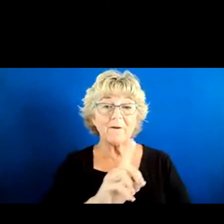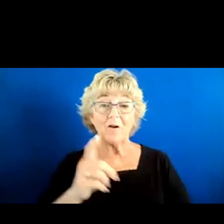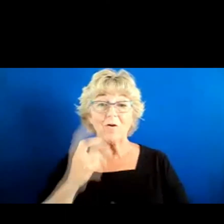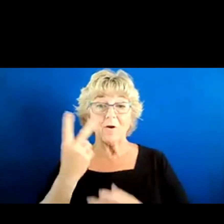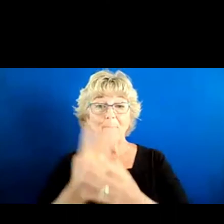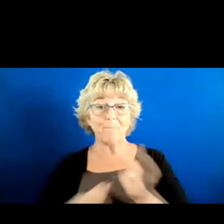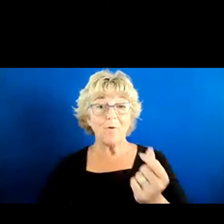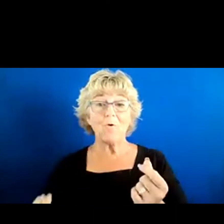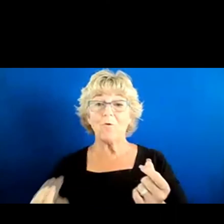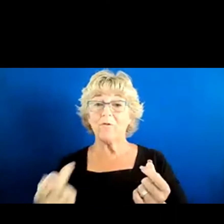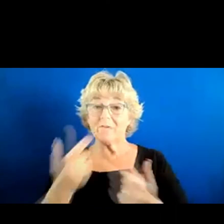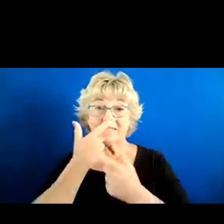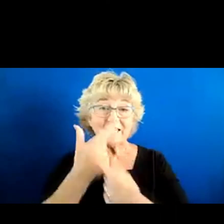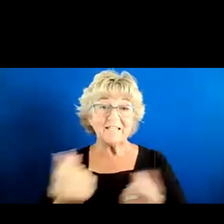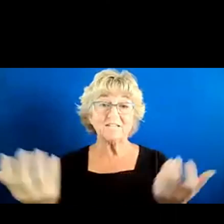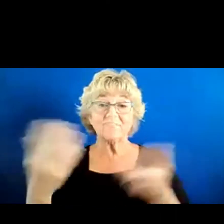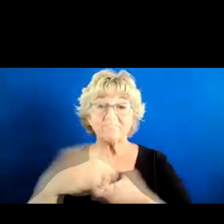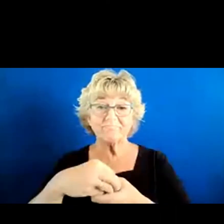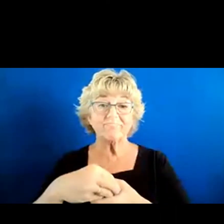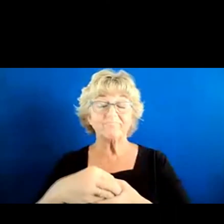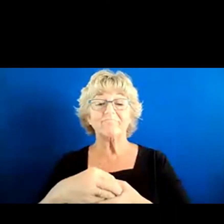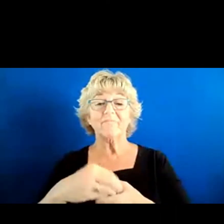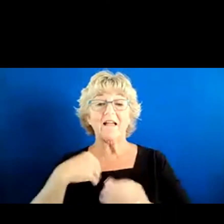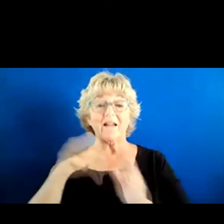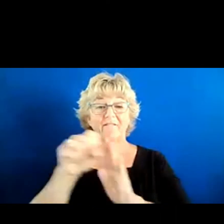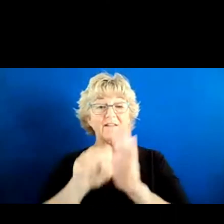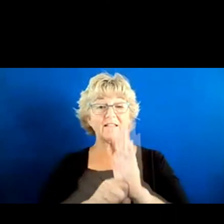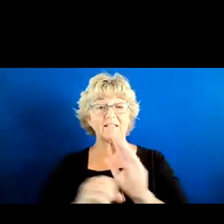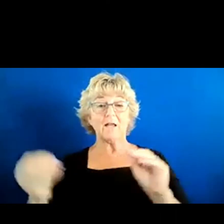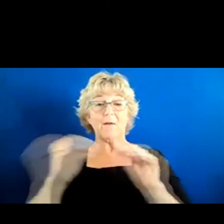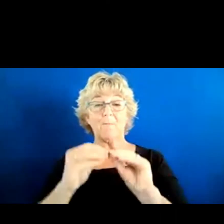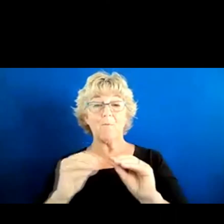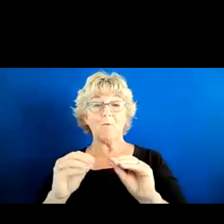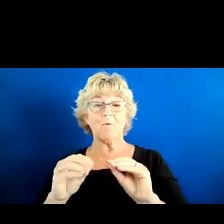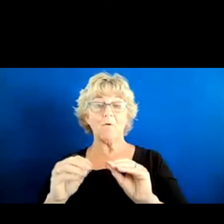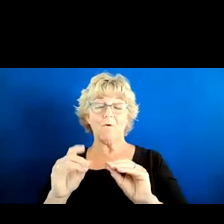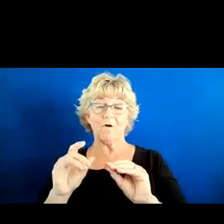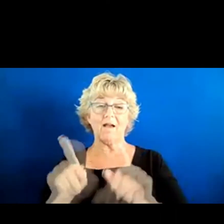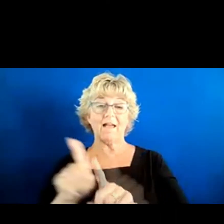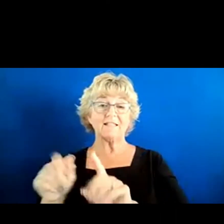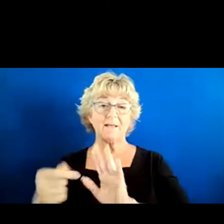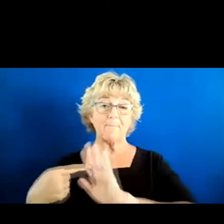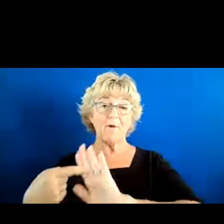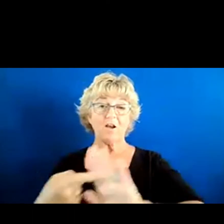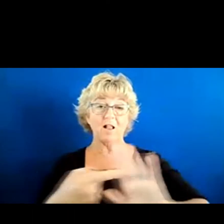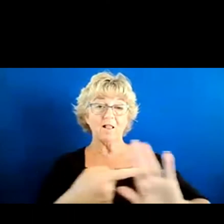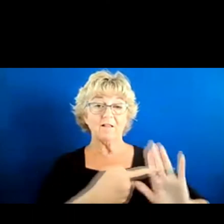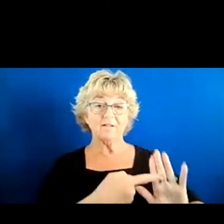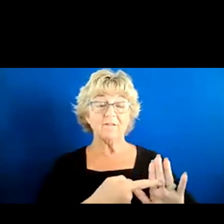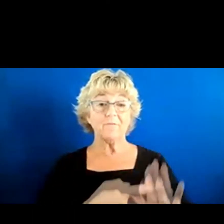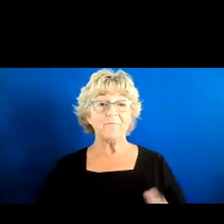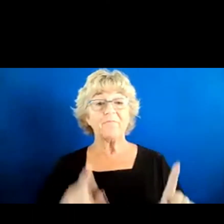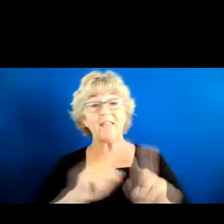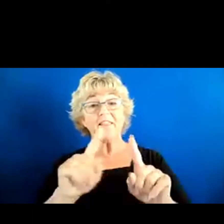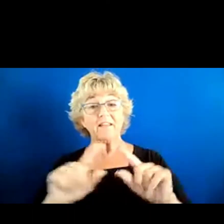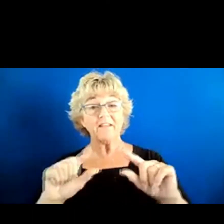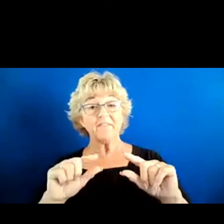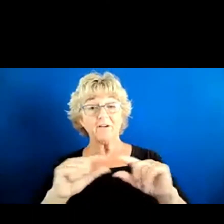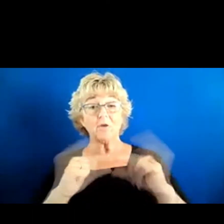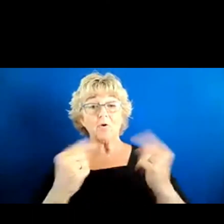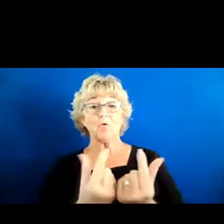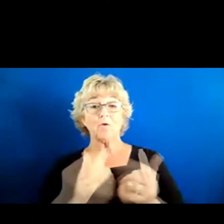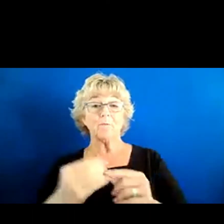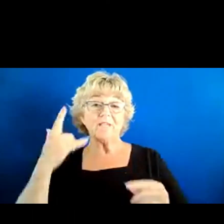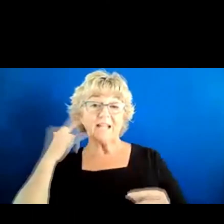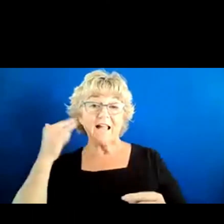and interested in having the state be more of a model. So I know that, you know, there are groups in California that have working on this a